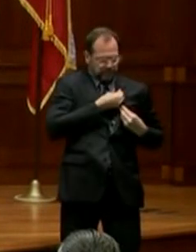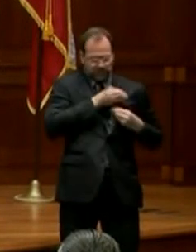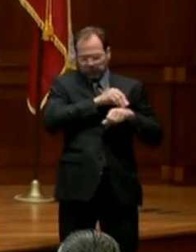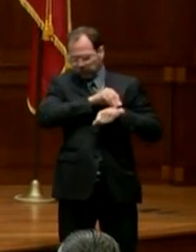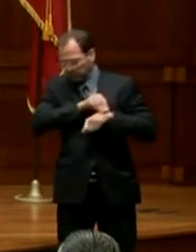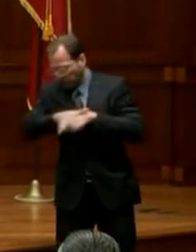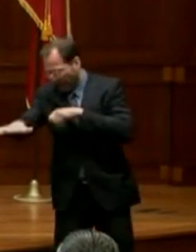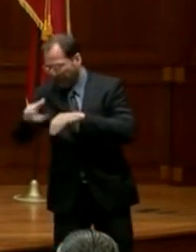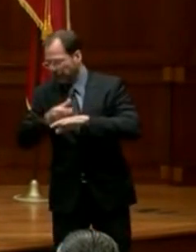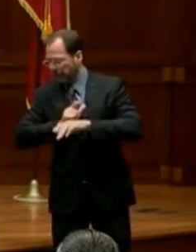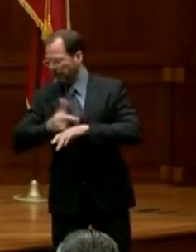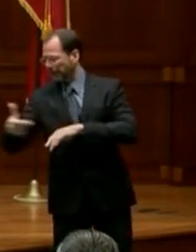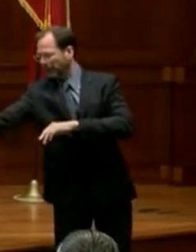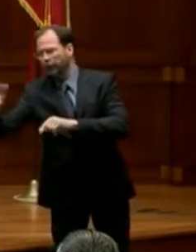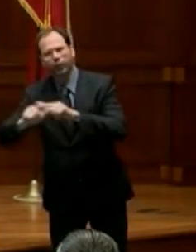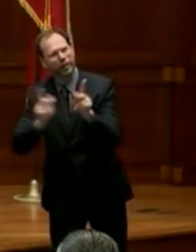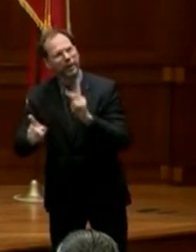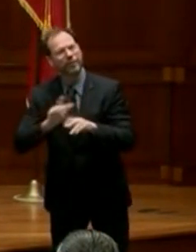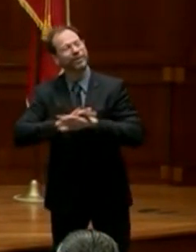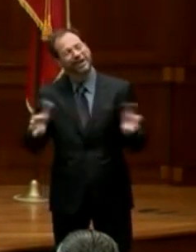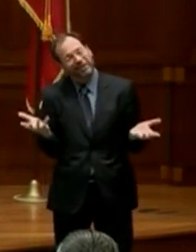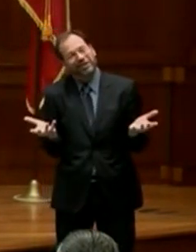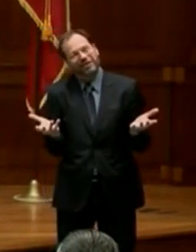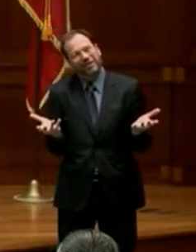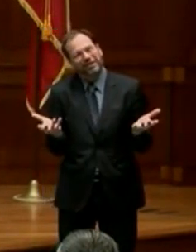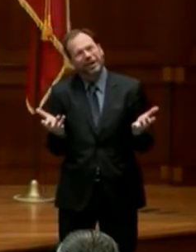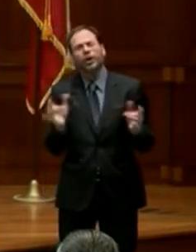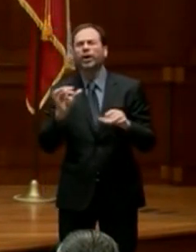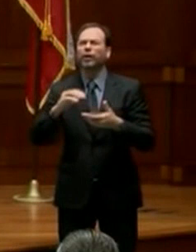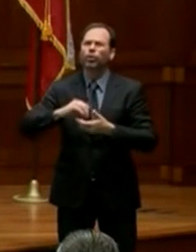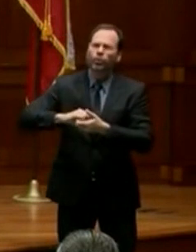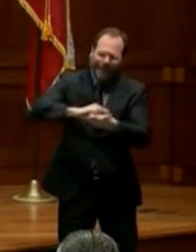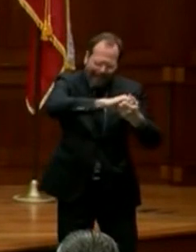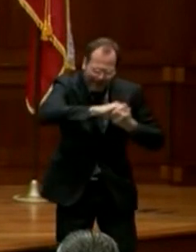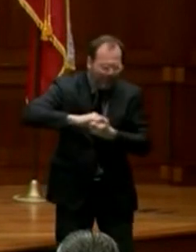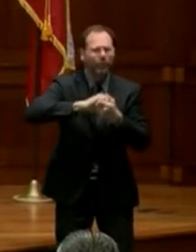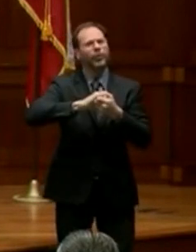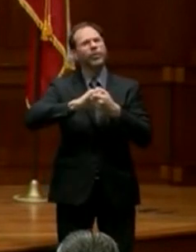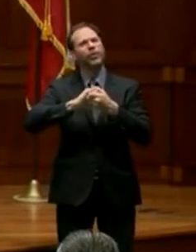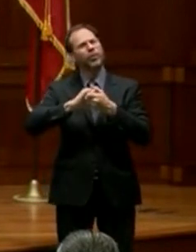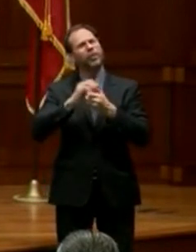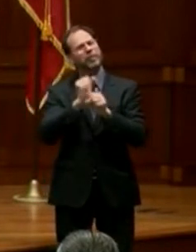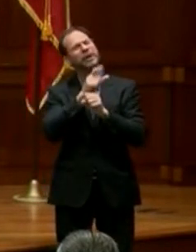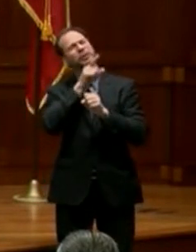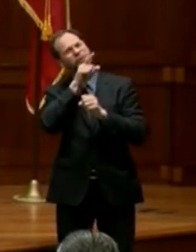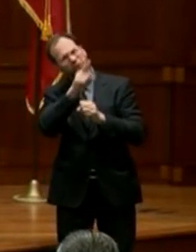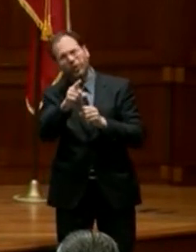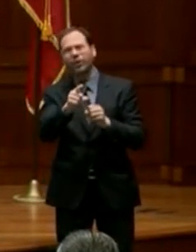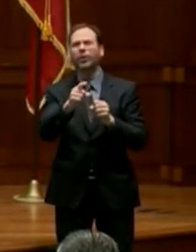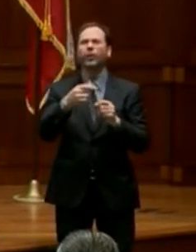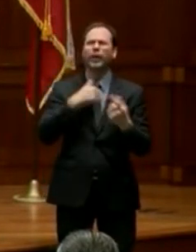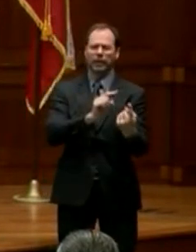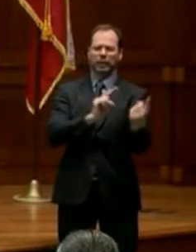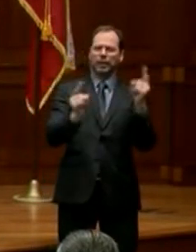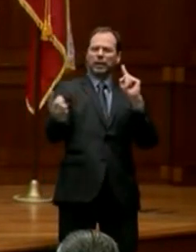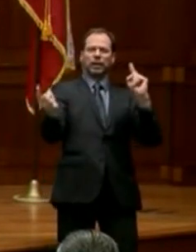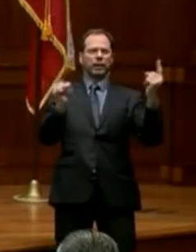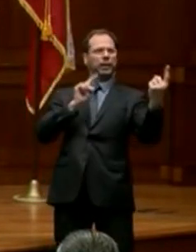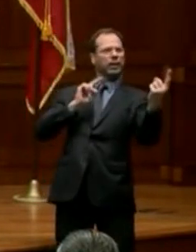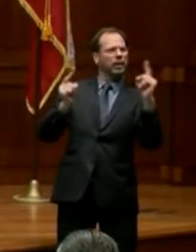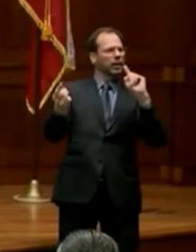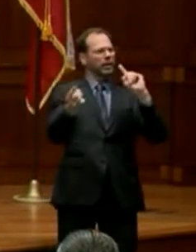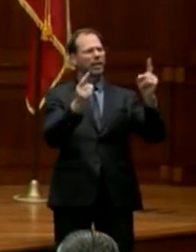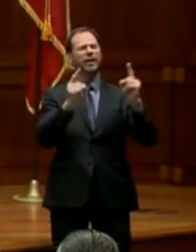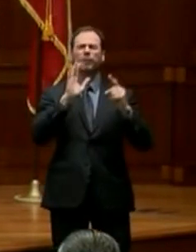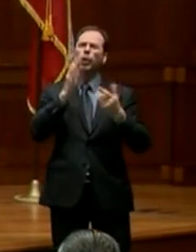coronavirus in the state of Texas. Working together to make sure we continue these distancing practices for just a